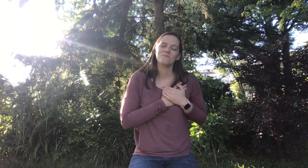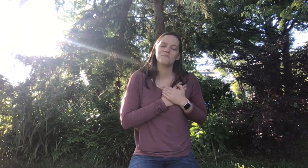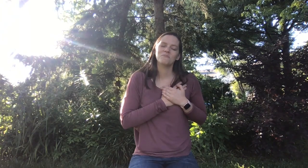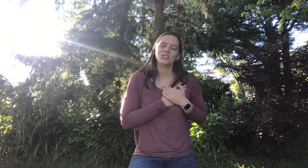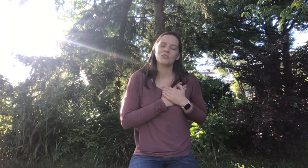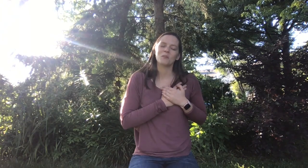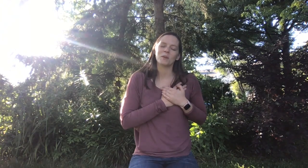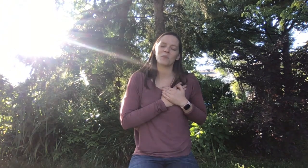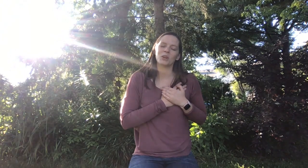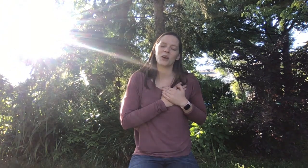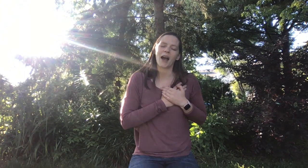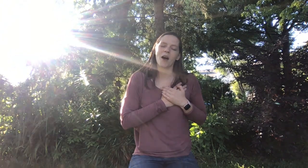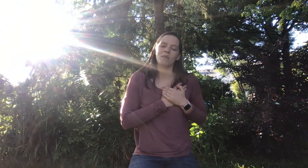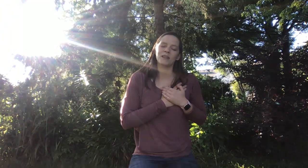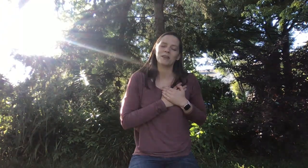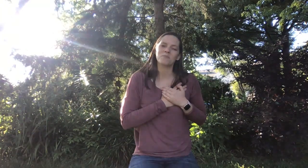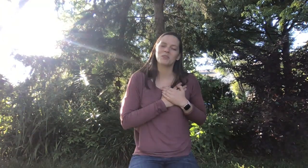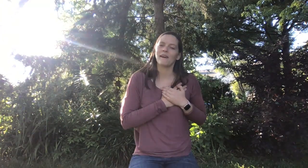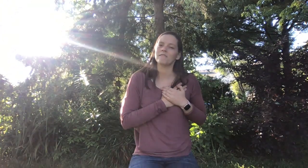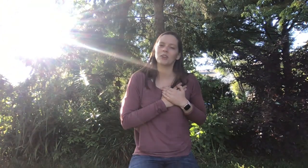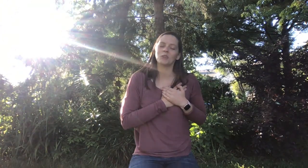Did you remember how many people love you?